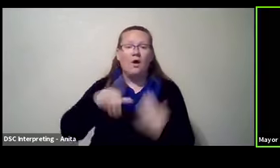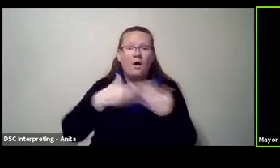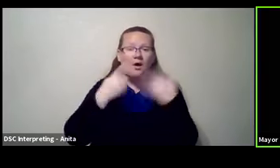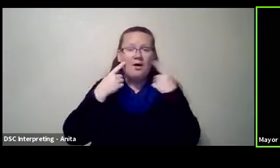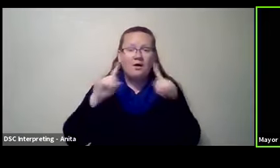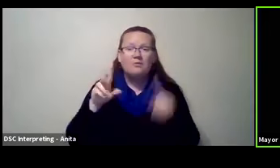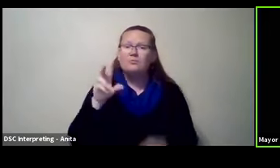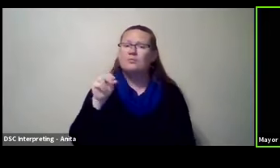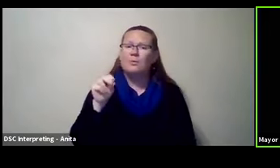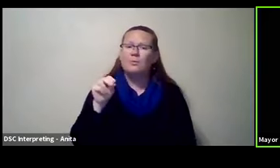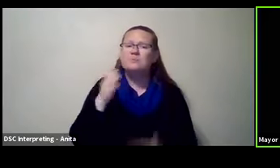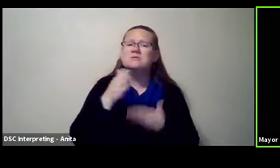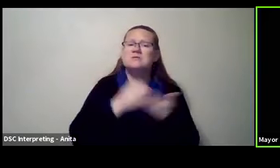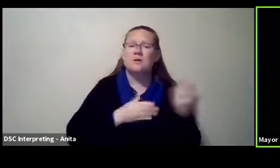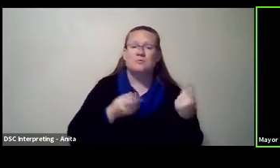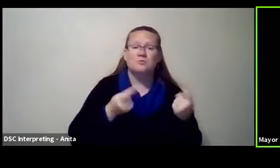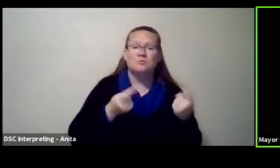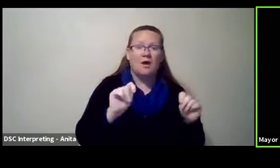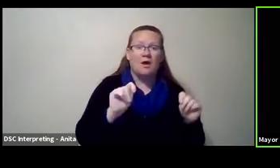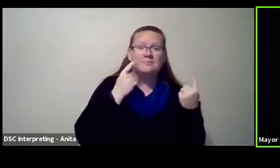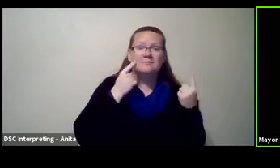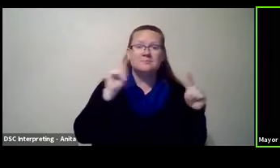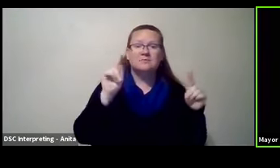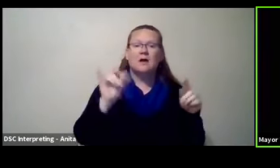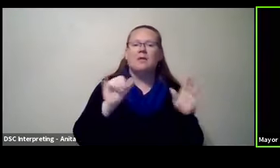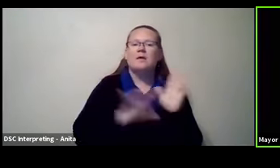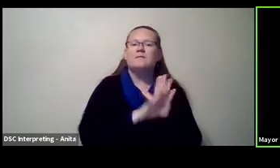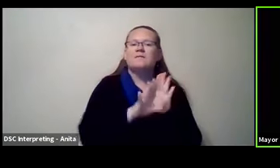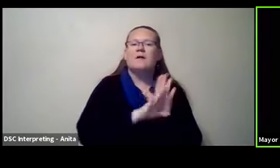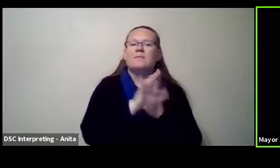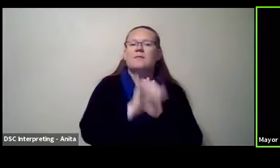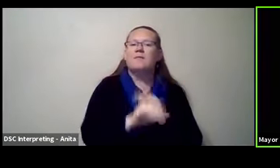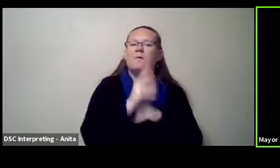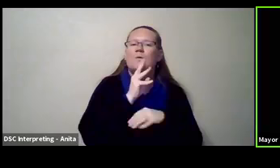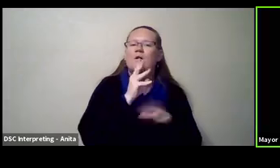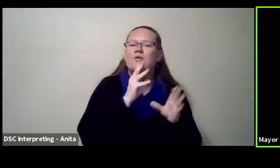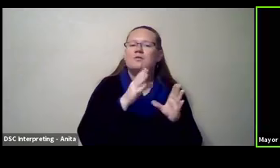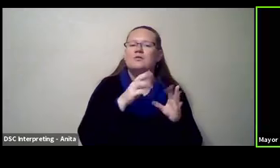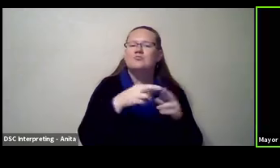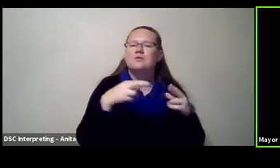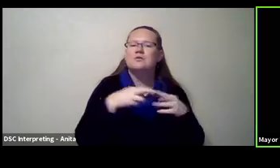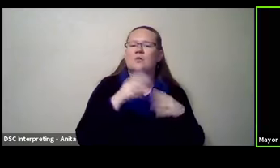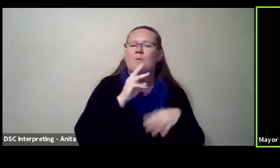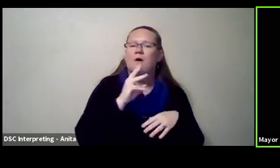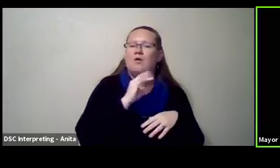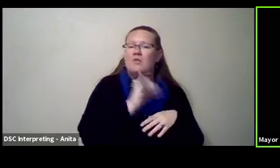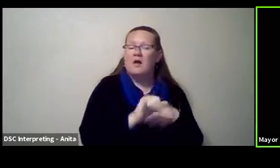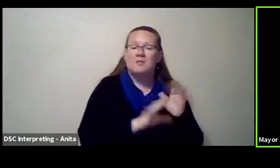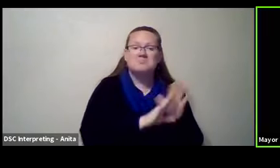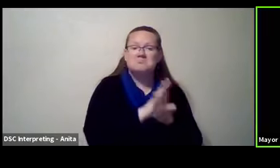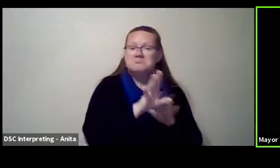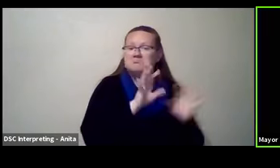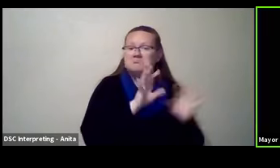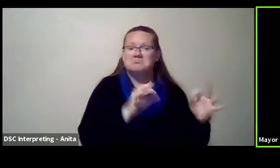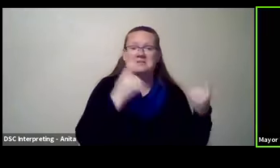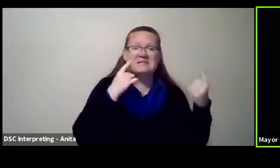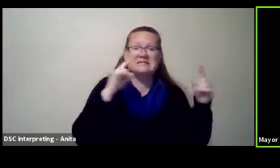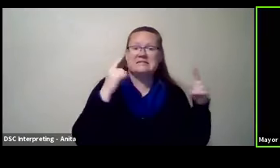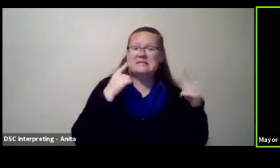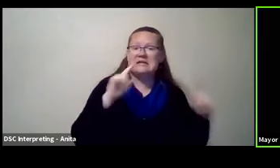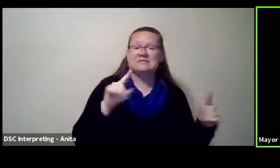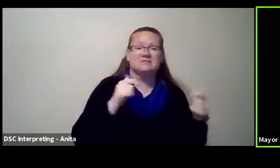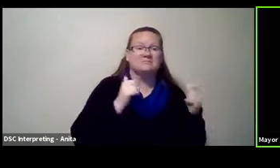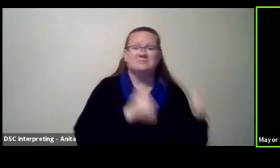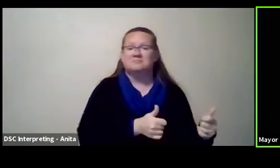Some of them are going to work. Regional water, developing Southwick. I mean, those were some, you know, those are some pretty big successes that, uh,